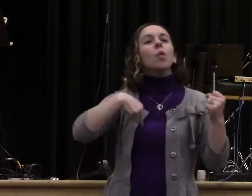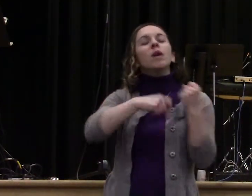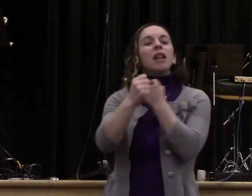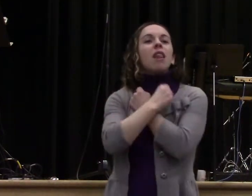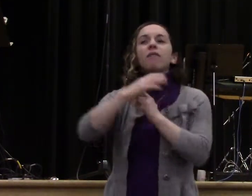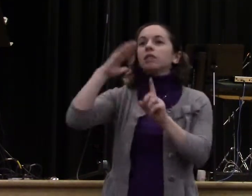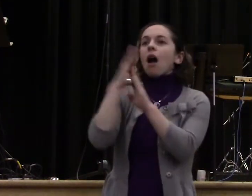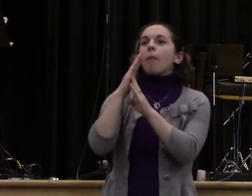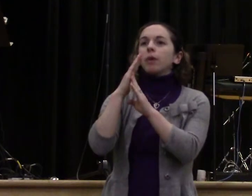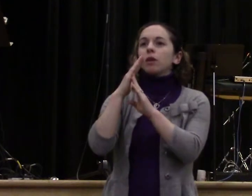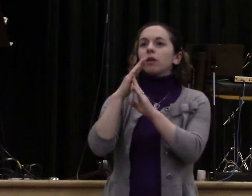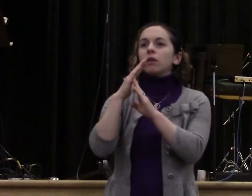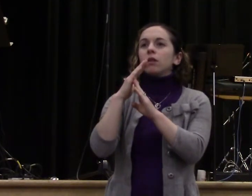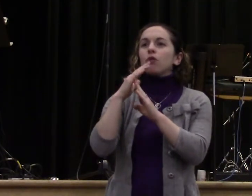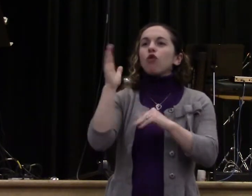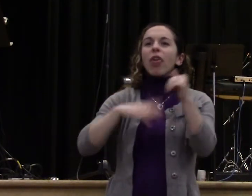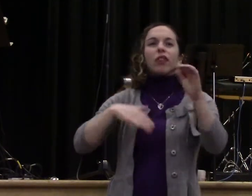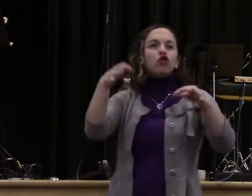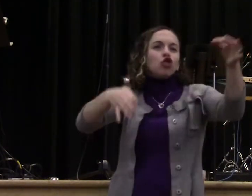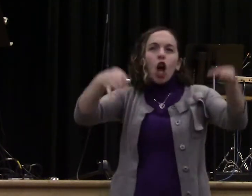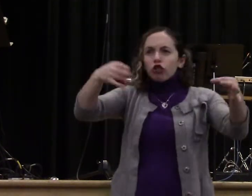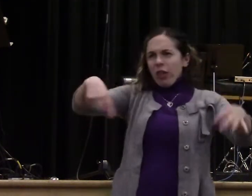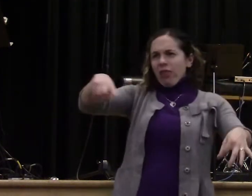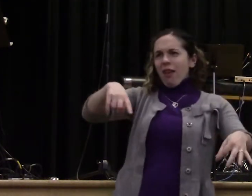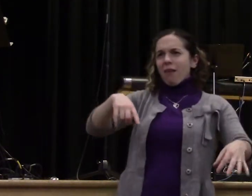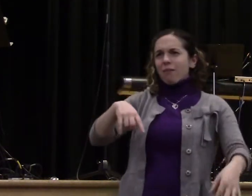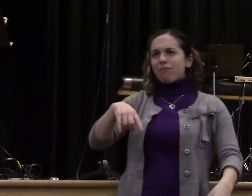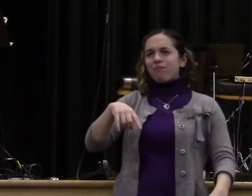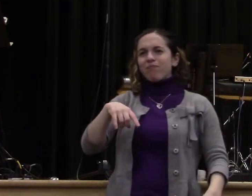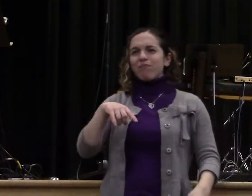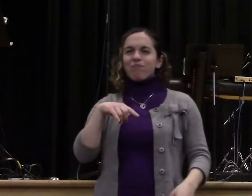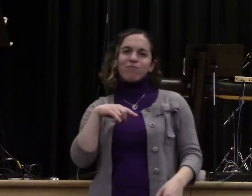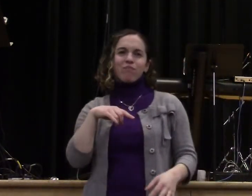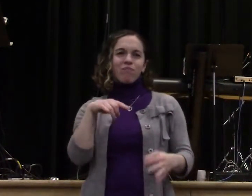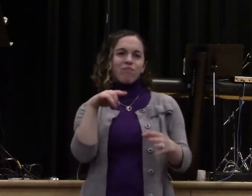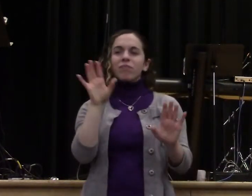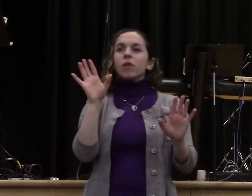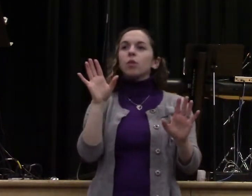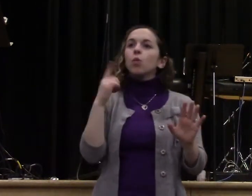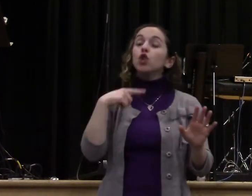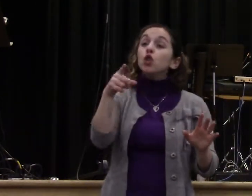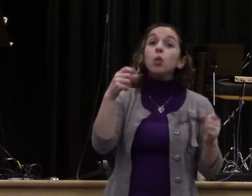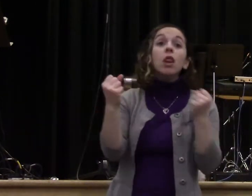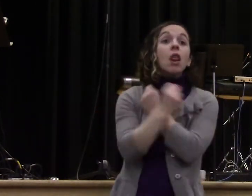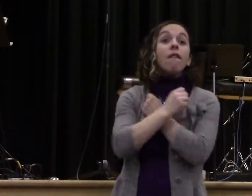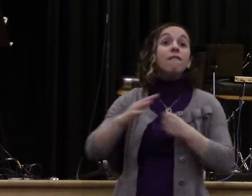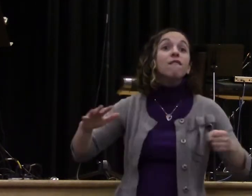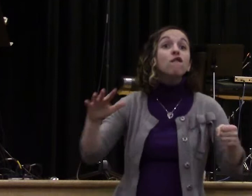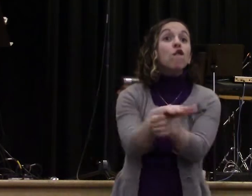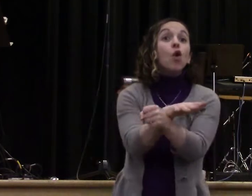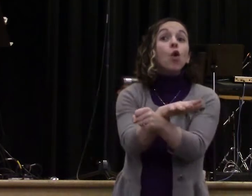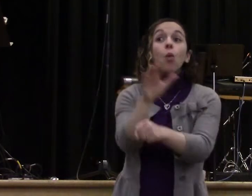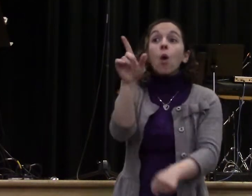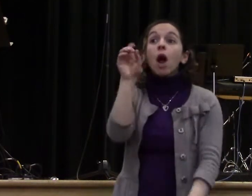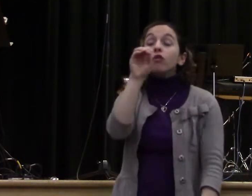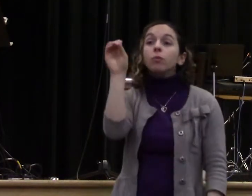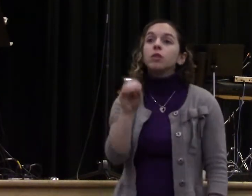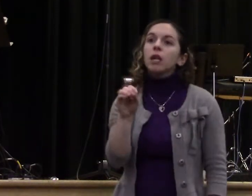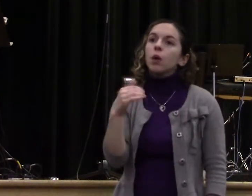demands sweat equity, which is the seed of this miracle. Hallelujah. One definition of love is